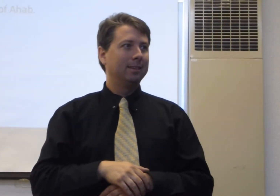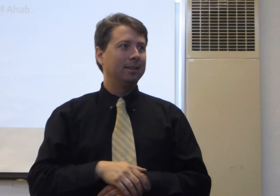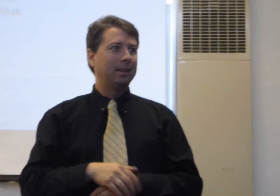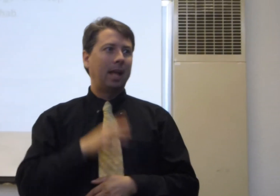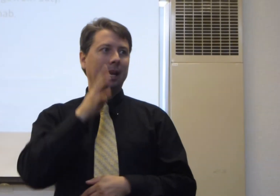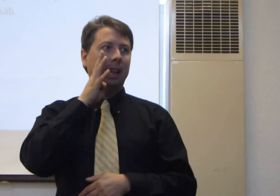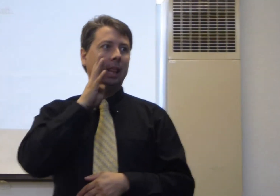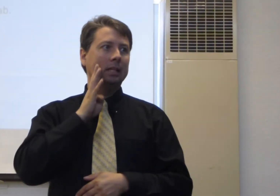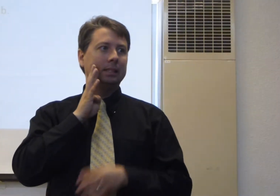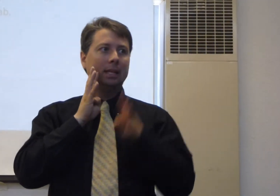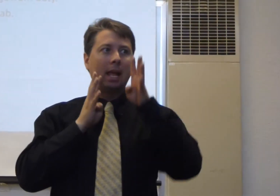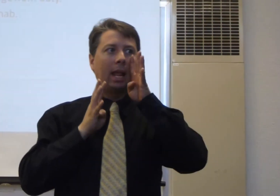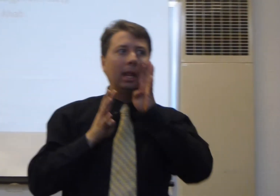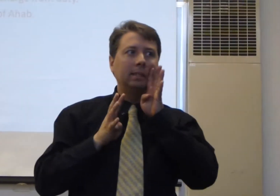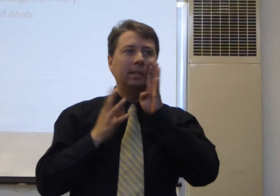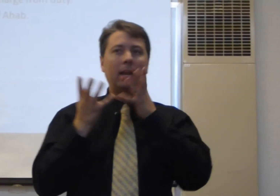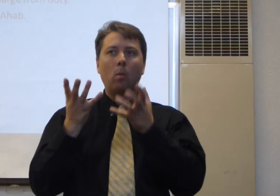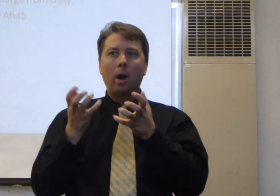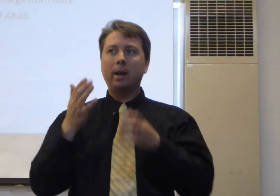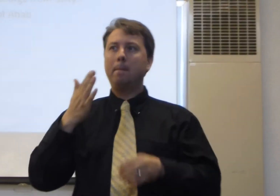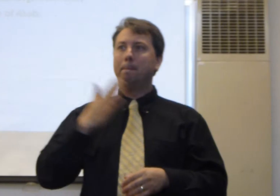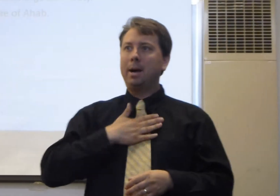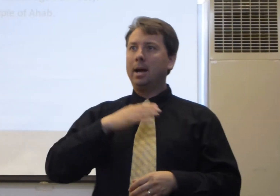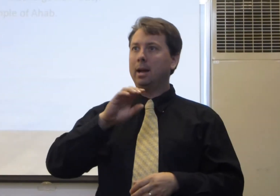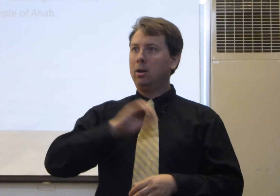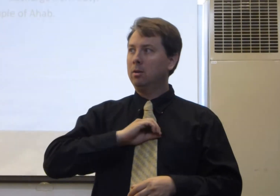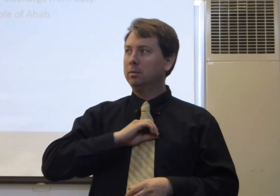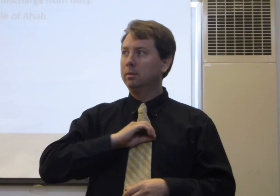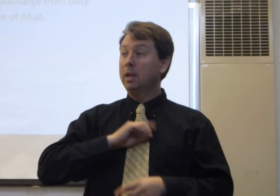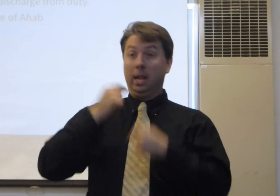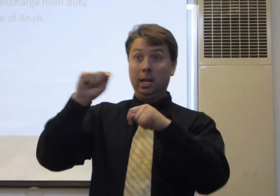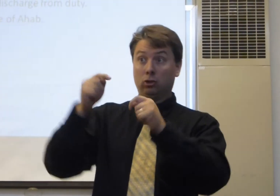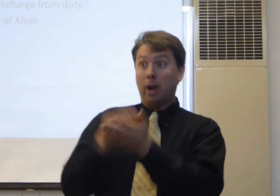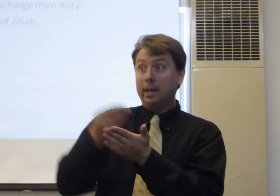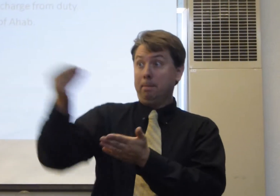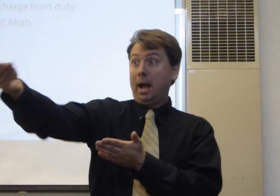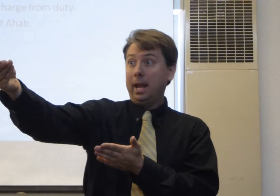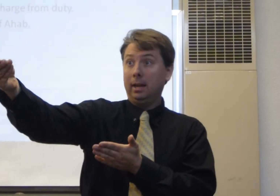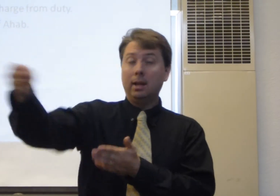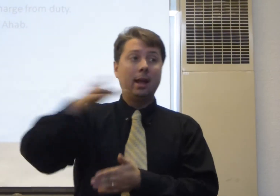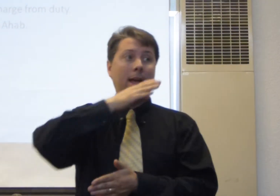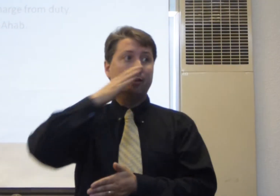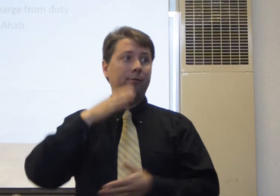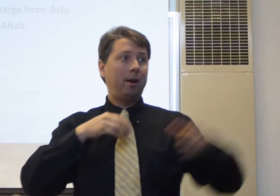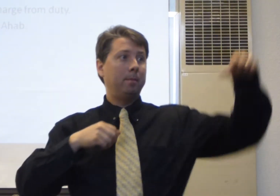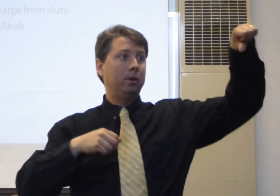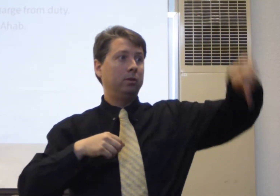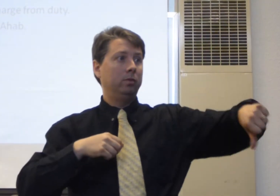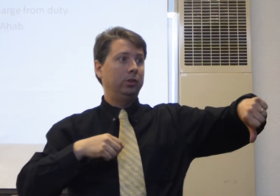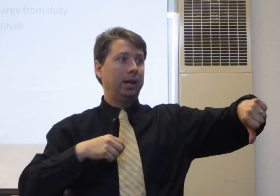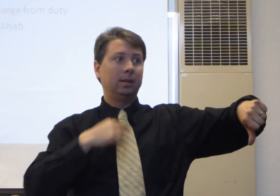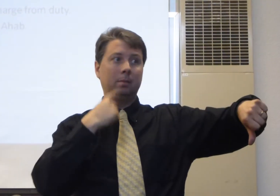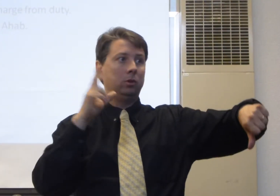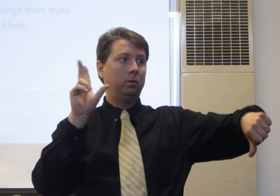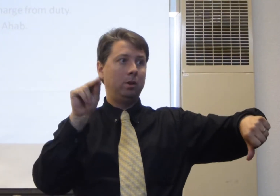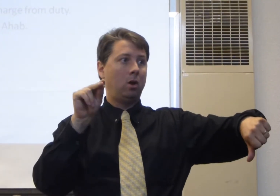And he lusted, and he lusted, and he wanted to buy it. He tried to buy it, and the farmer rejected him and told him no,